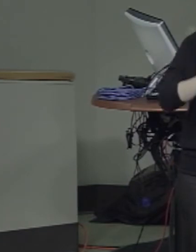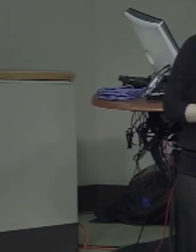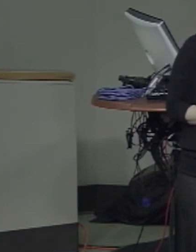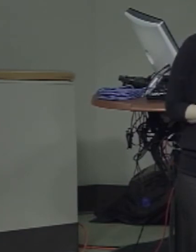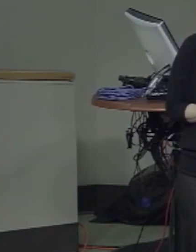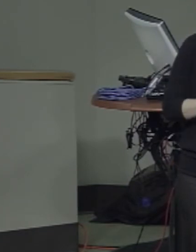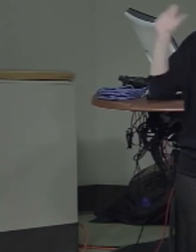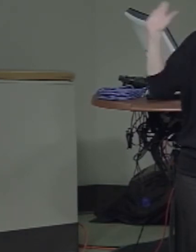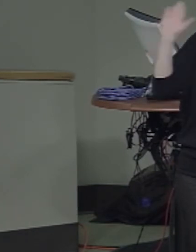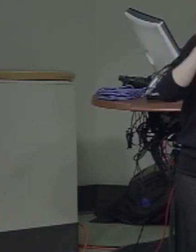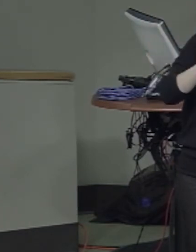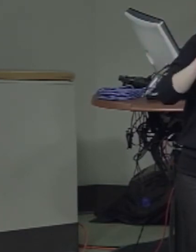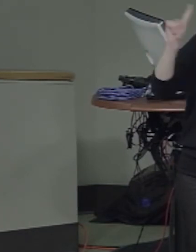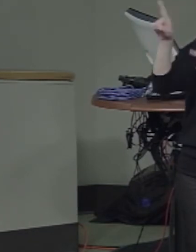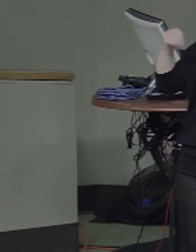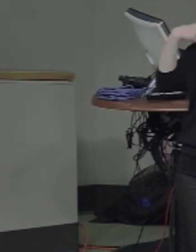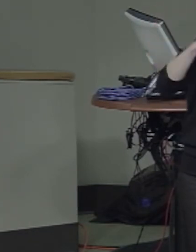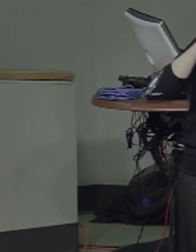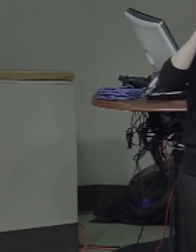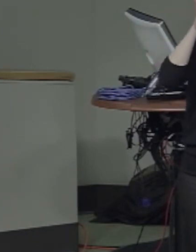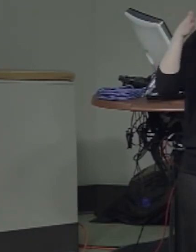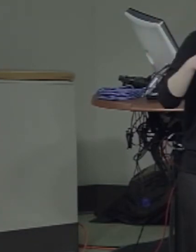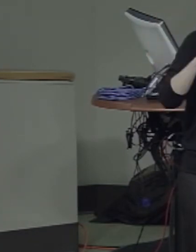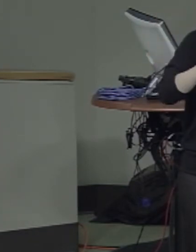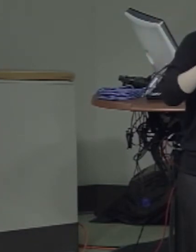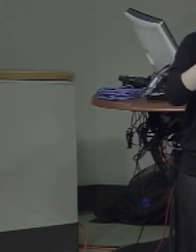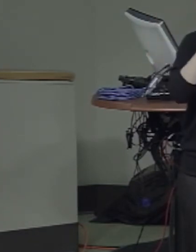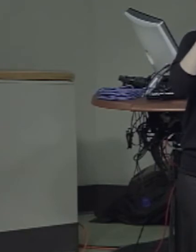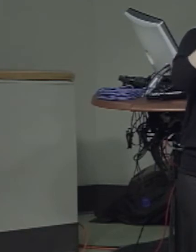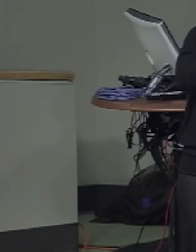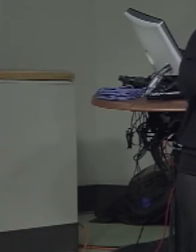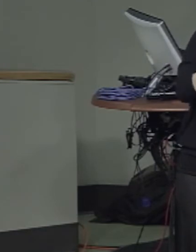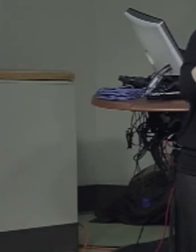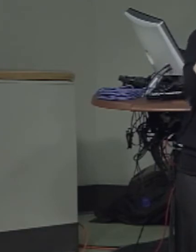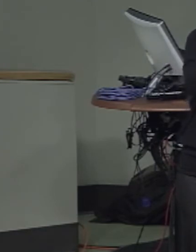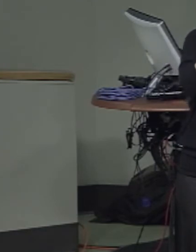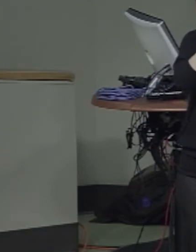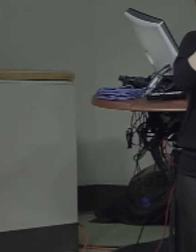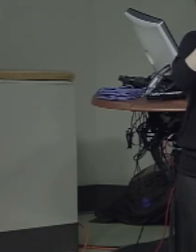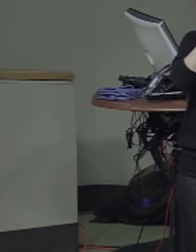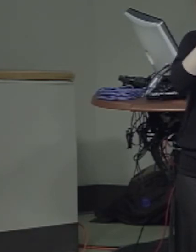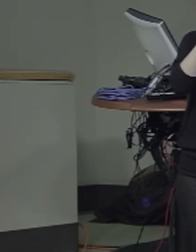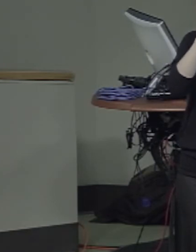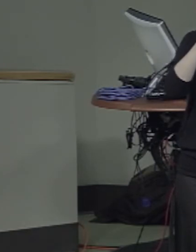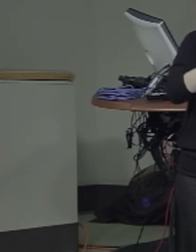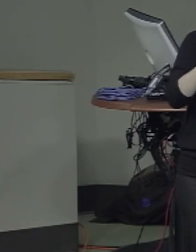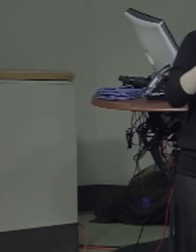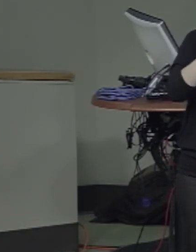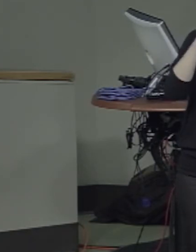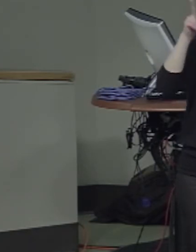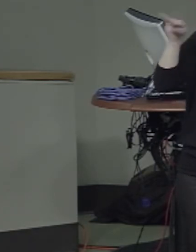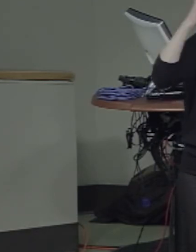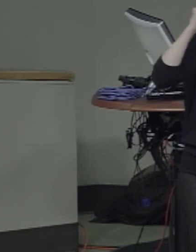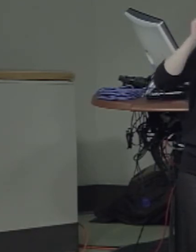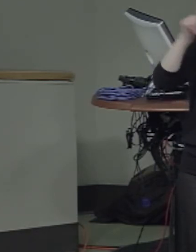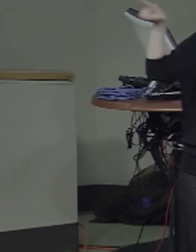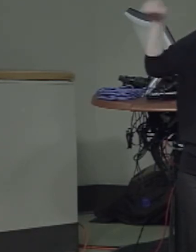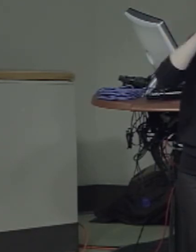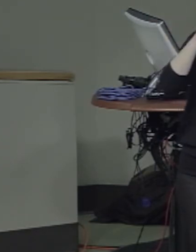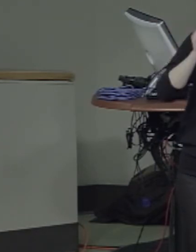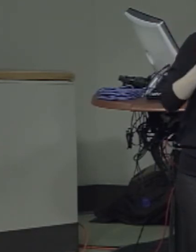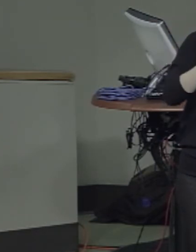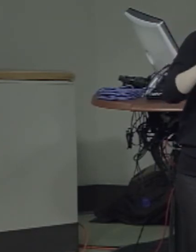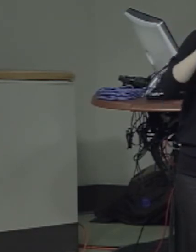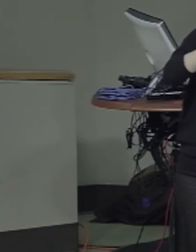on word reading. He looks at normal skilled readers as well as brain